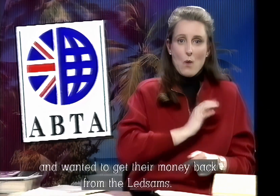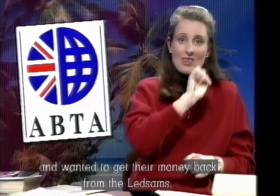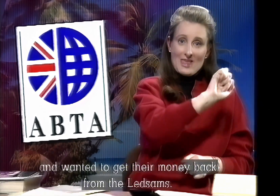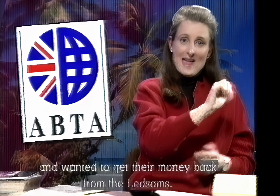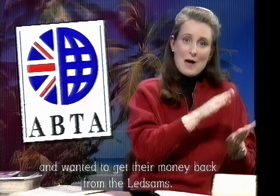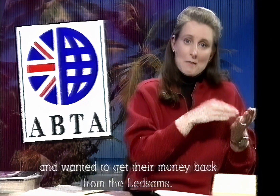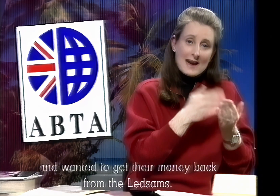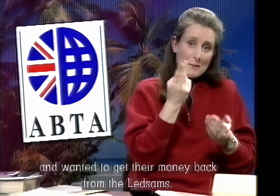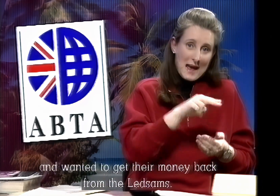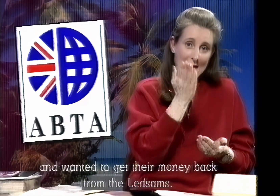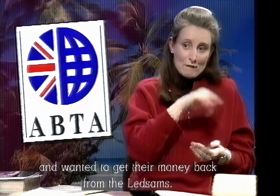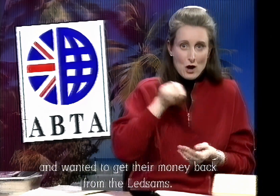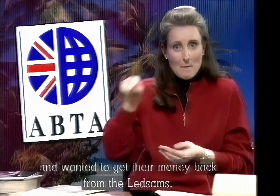their money back from the Leadsom's.